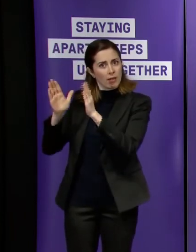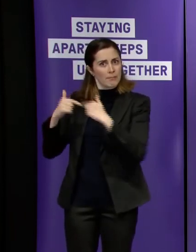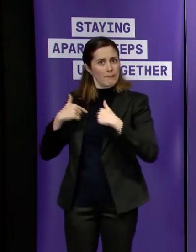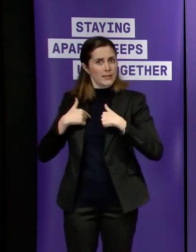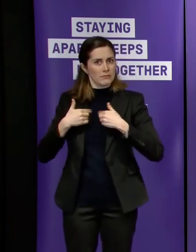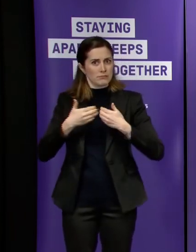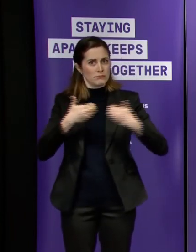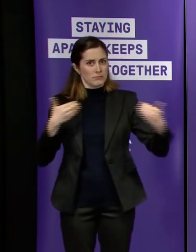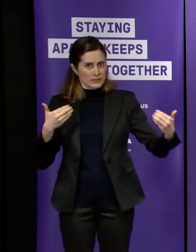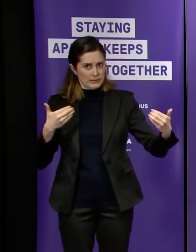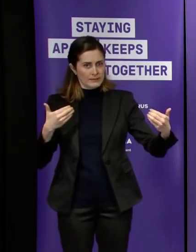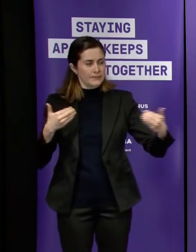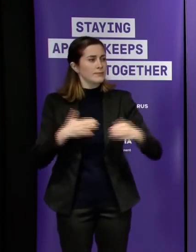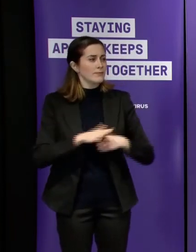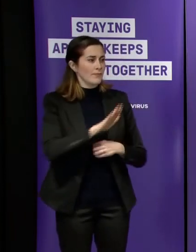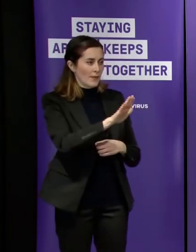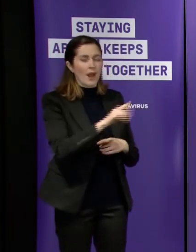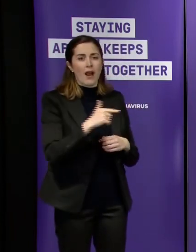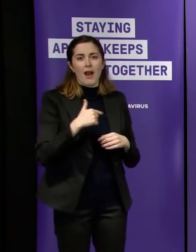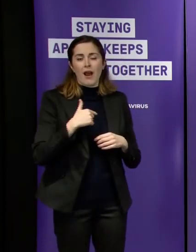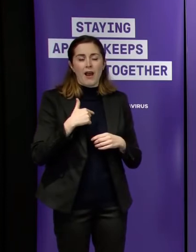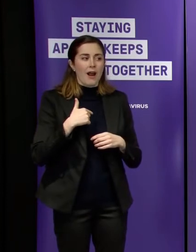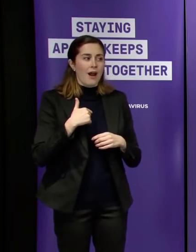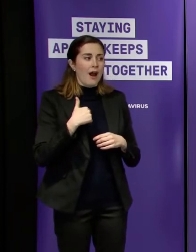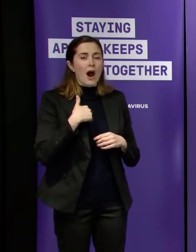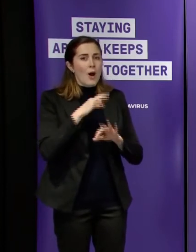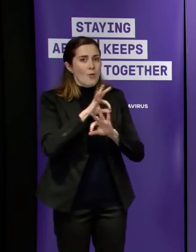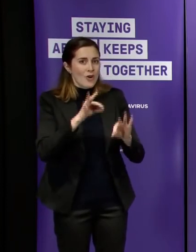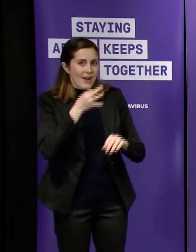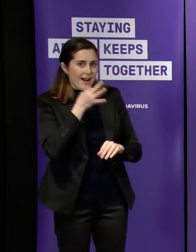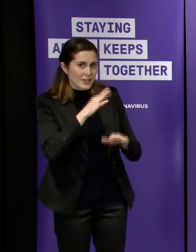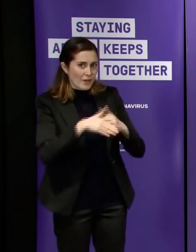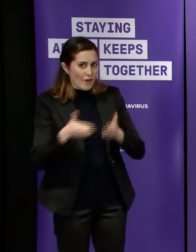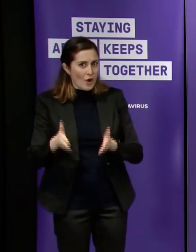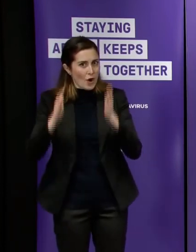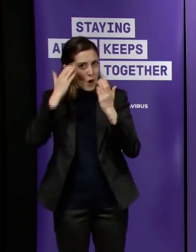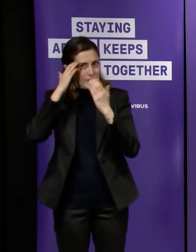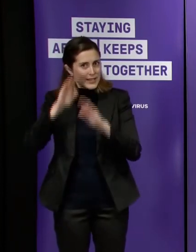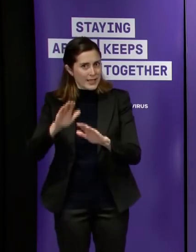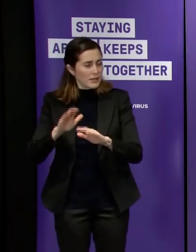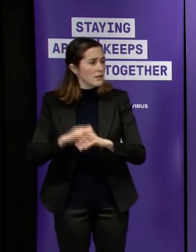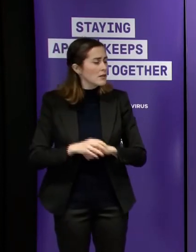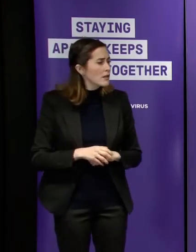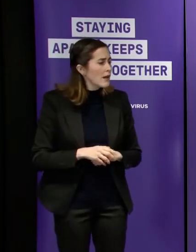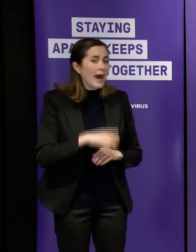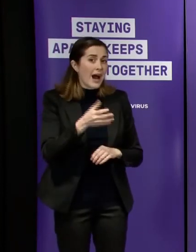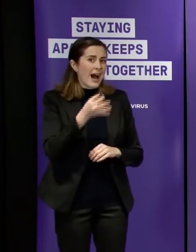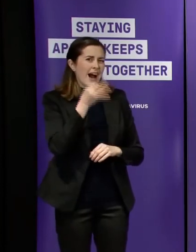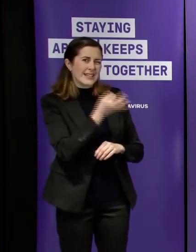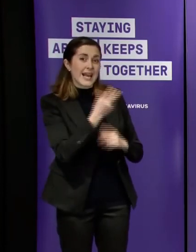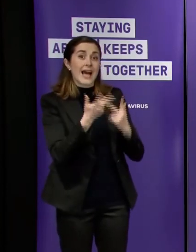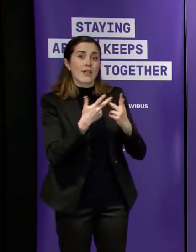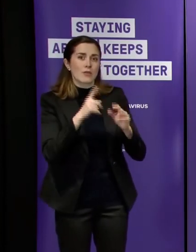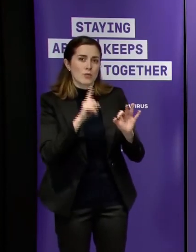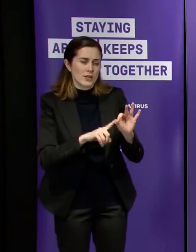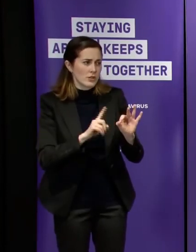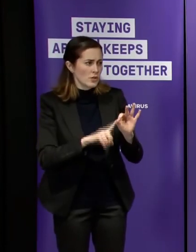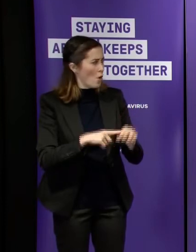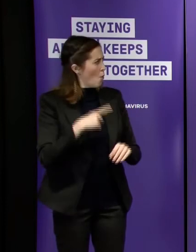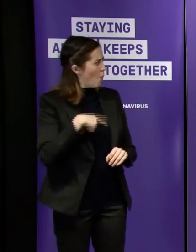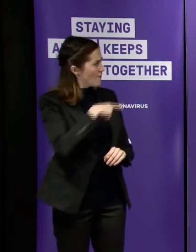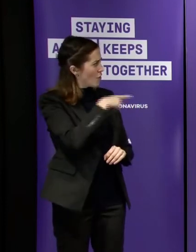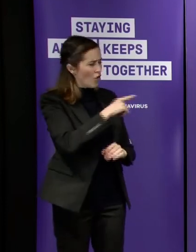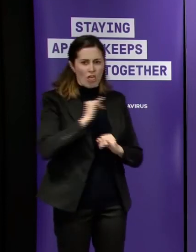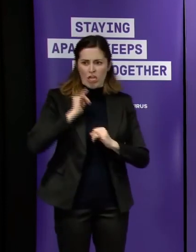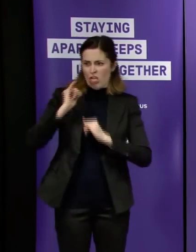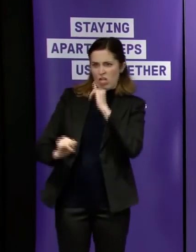along is consistent okay i won't ask that hotel quarantine why did you blame you can't on the day of stage four lockdown pardon me sorry why did you blame victorians on the day you